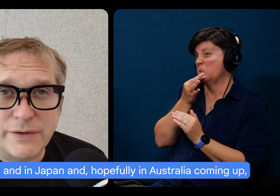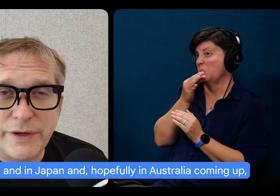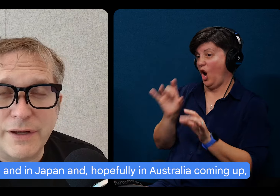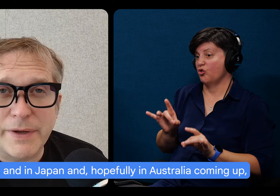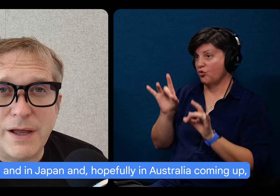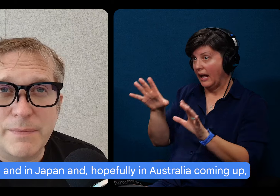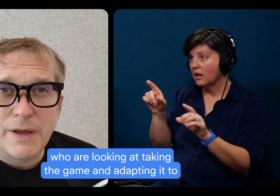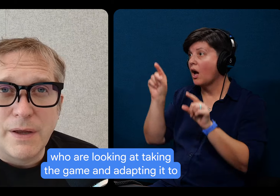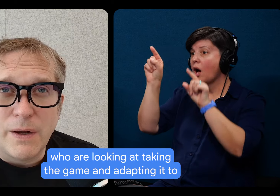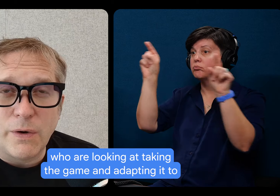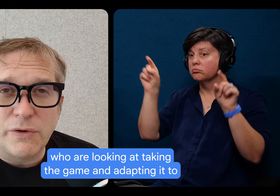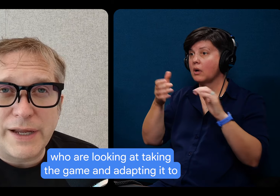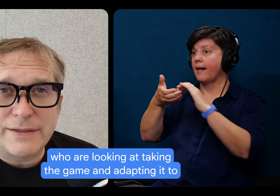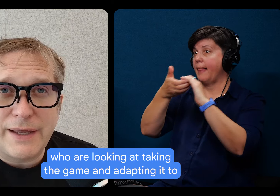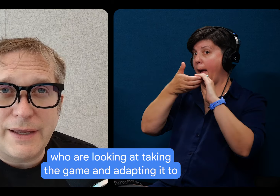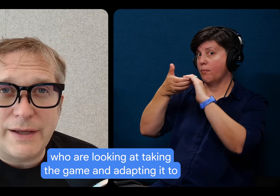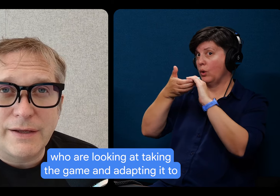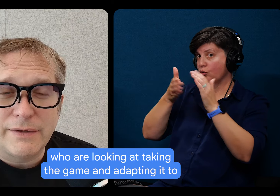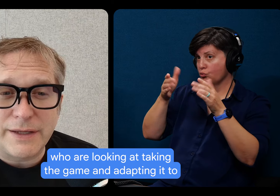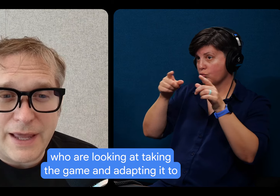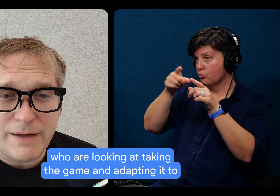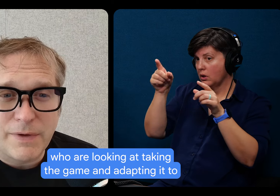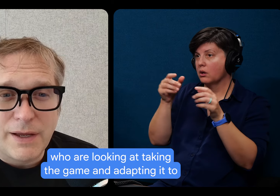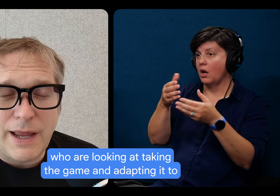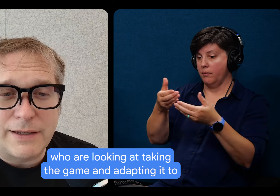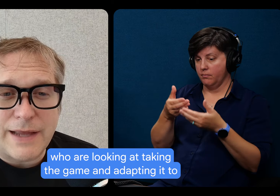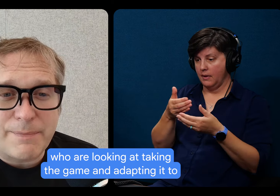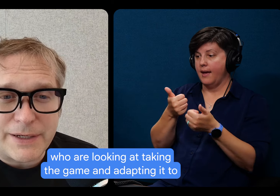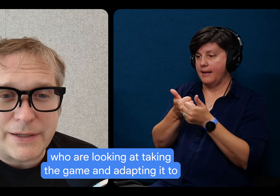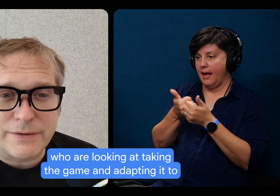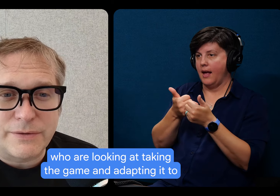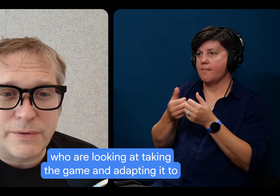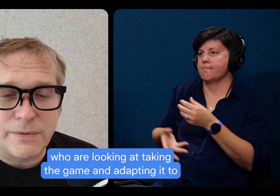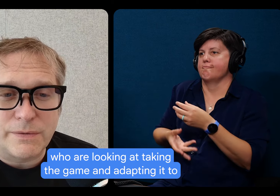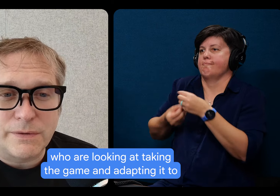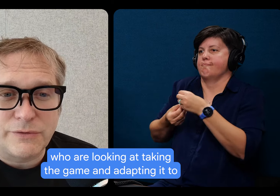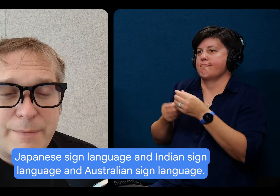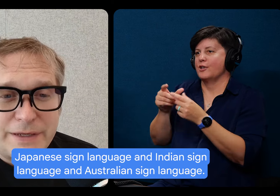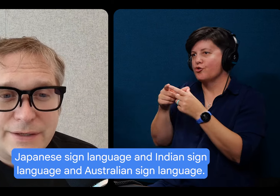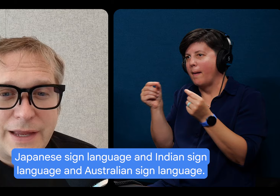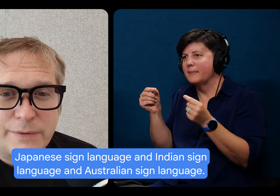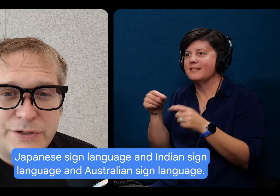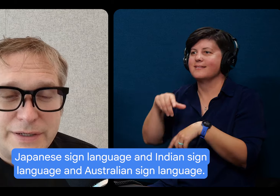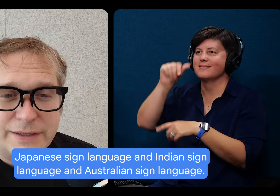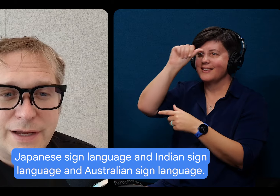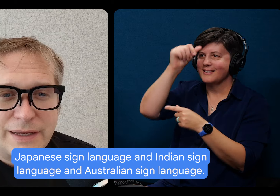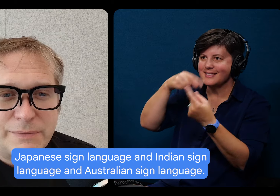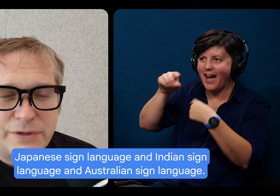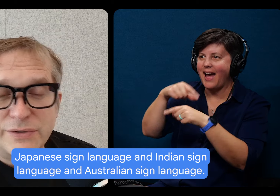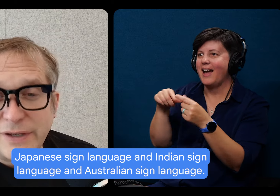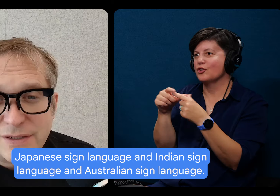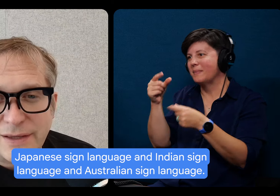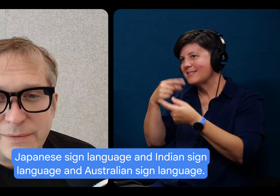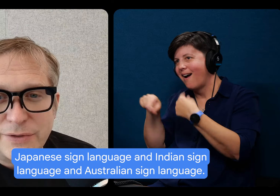hopefully in Australia coming up who are looking at taking the game and adapting it to Japanese sign language and Indian sign